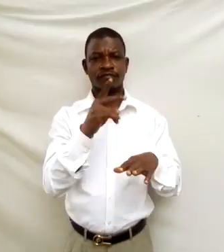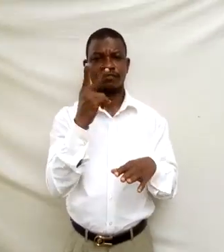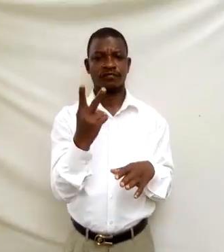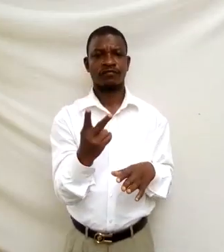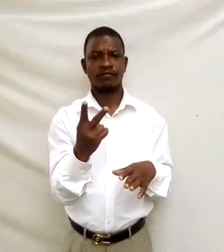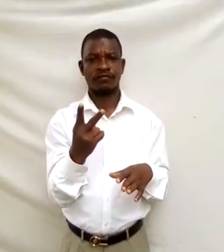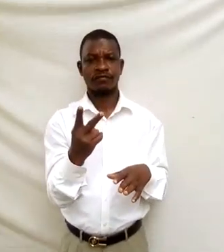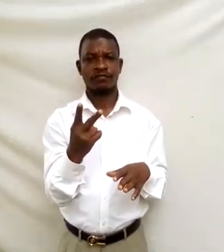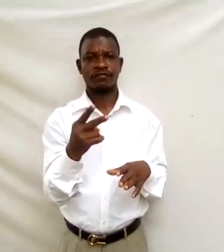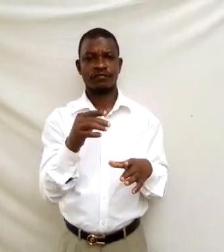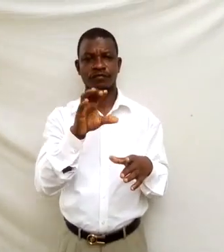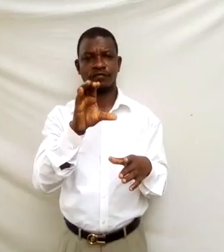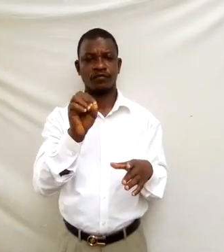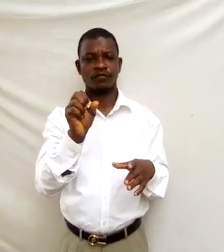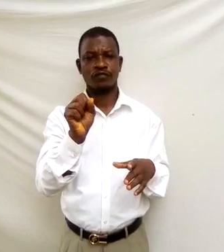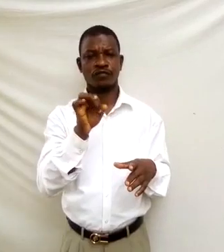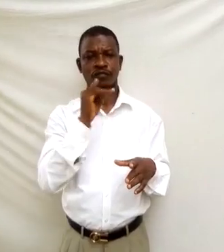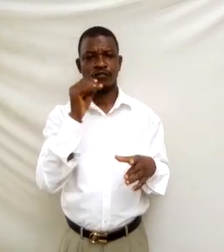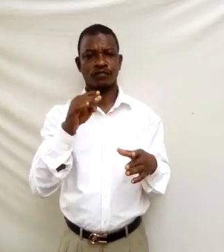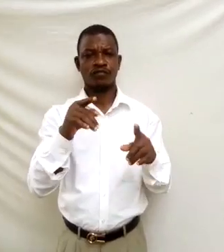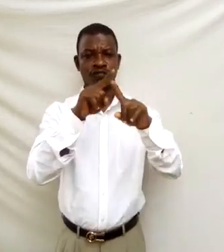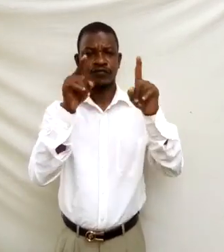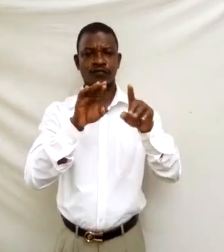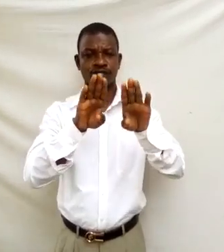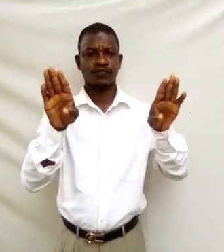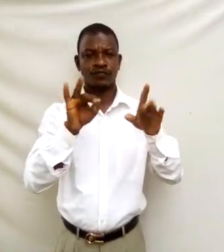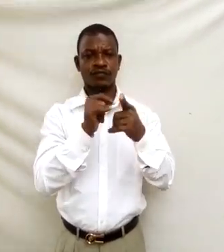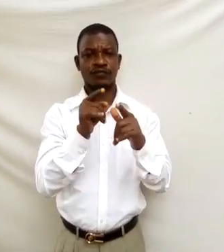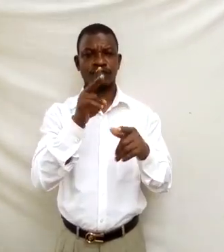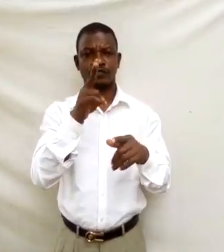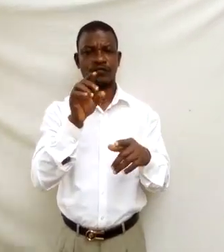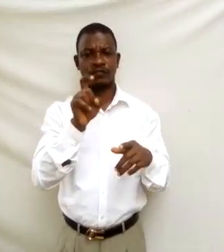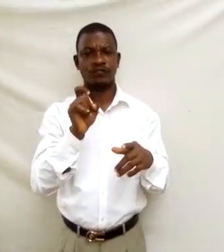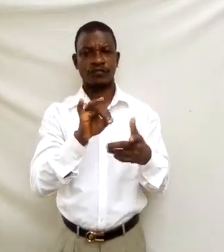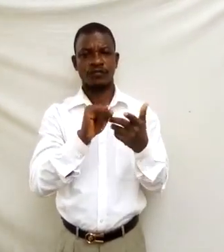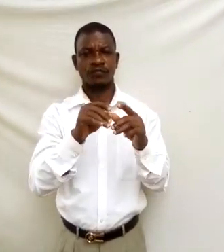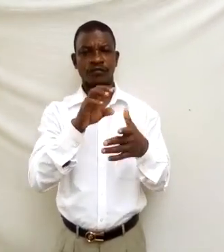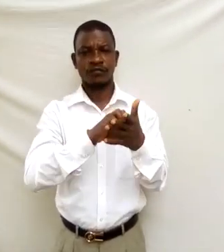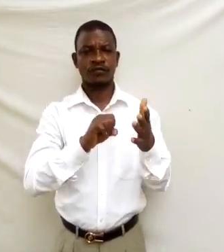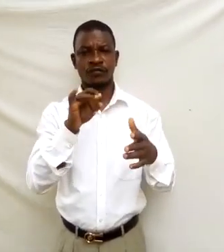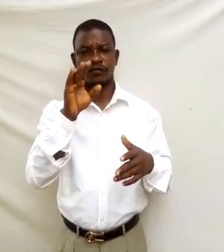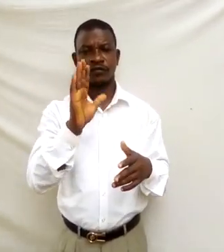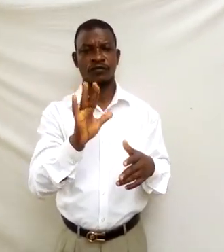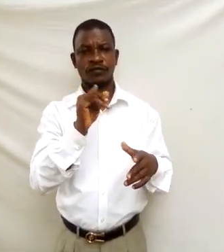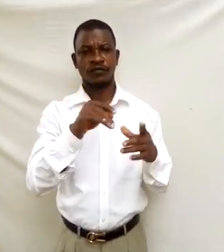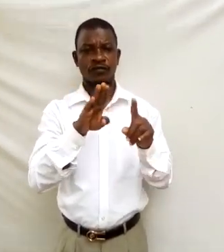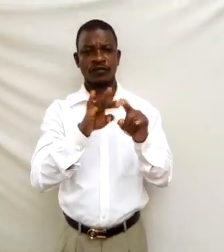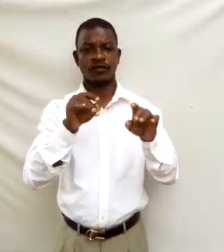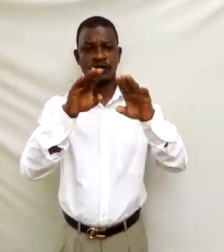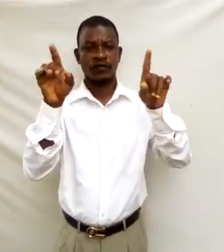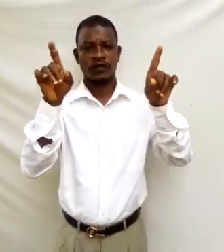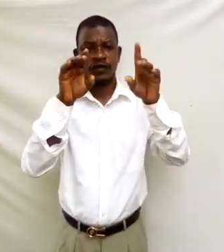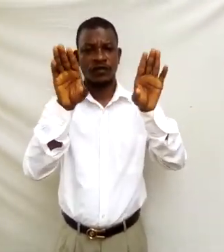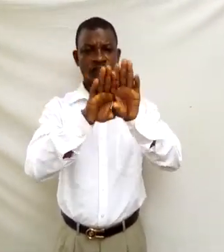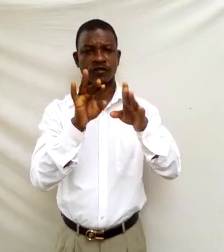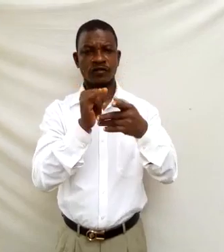cos bracket open 2x minus 5 bracket close plus c